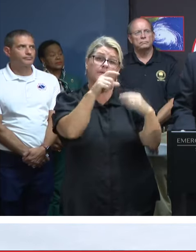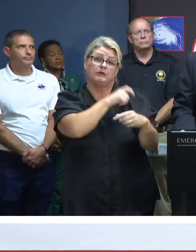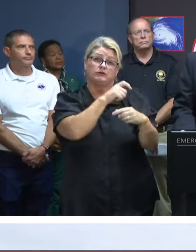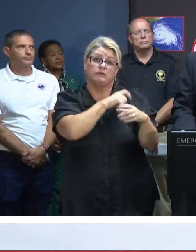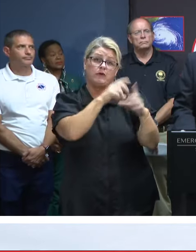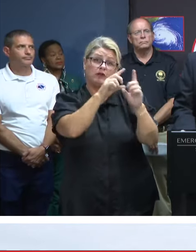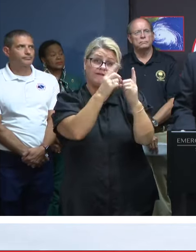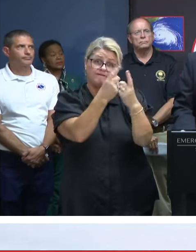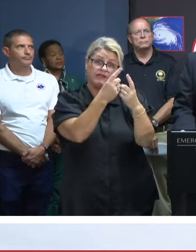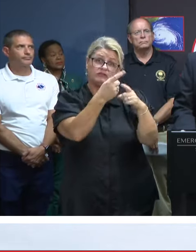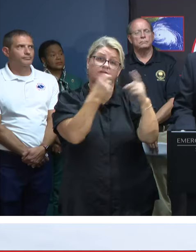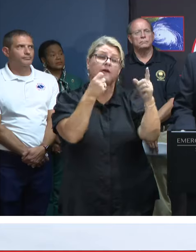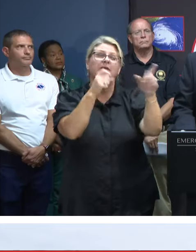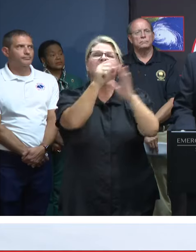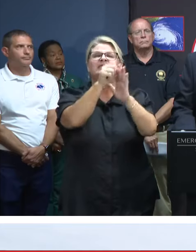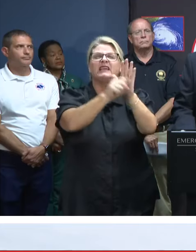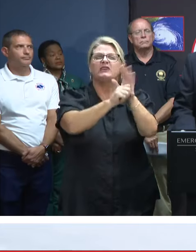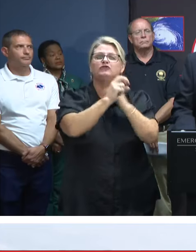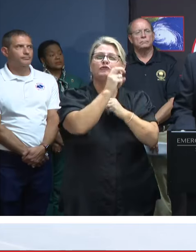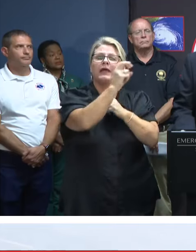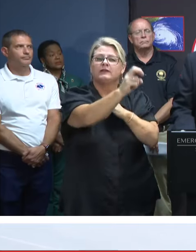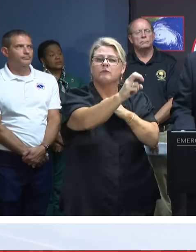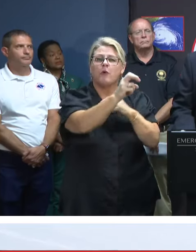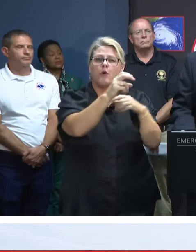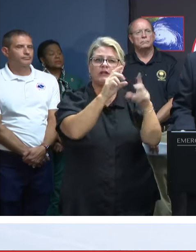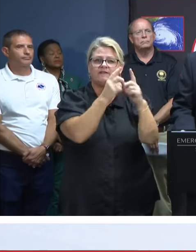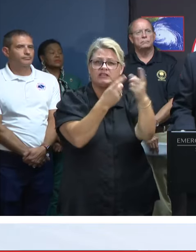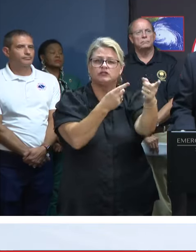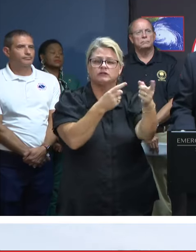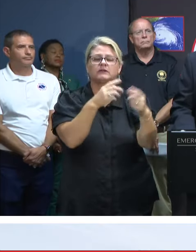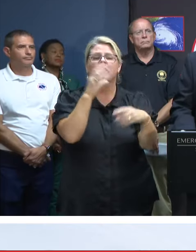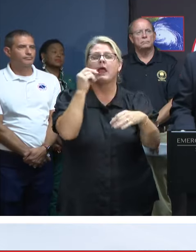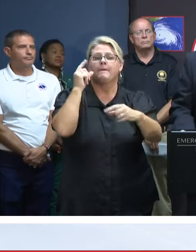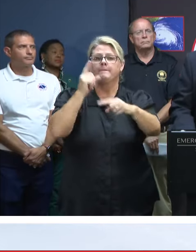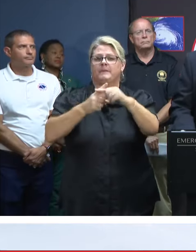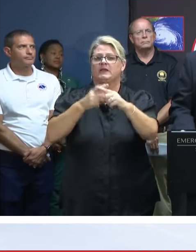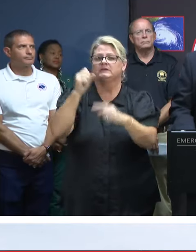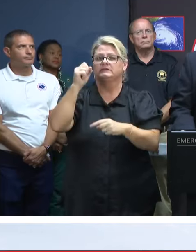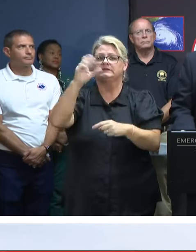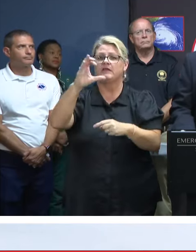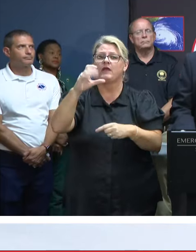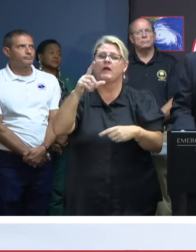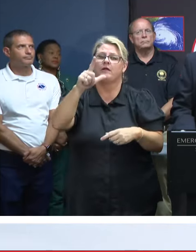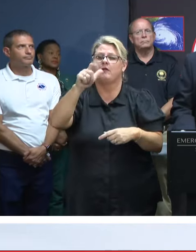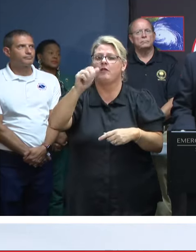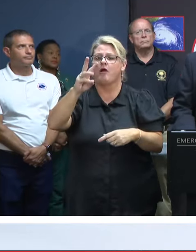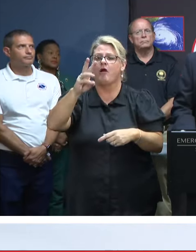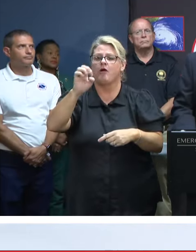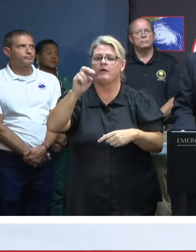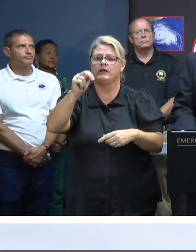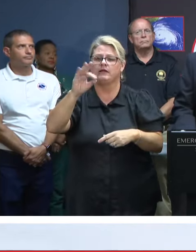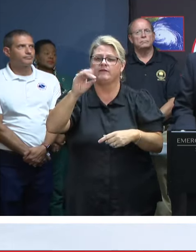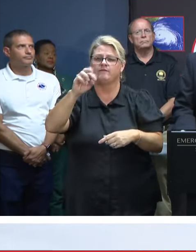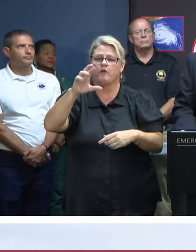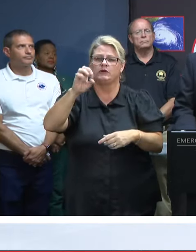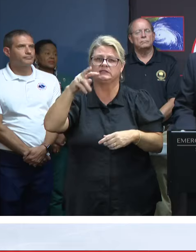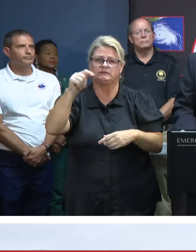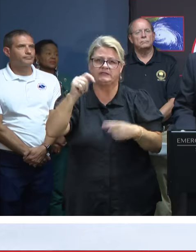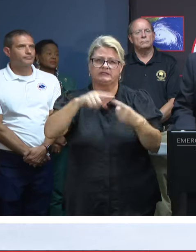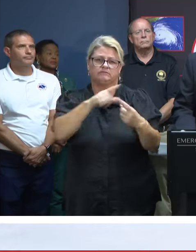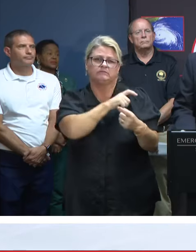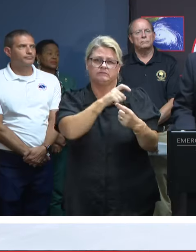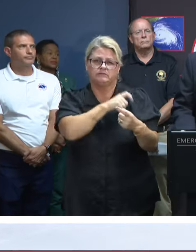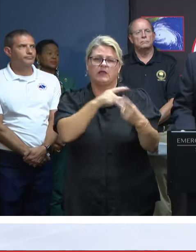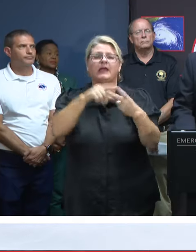from the State Transport Police Division of SCDPS, as well as support from the South Carolina Law Enforcement Division, the South Carolina Department of Natural